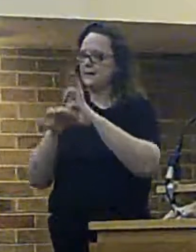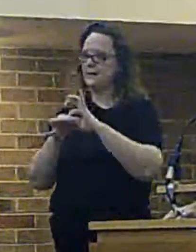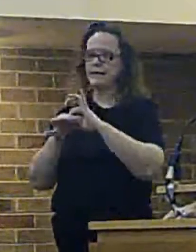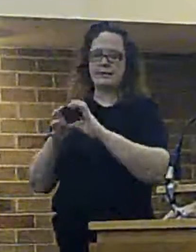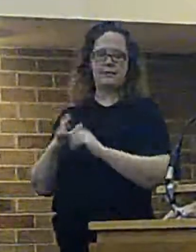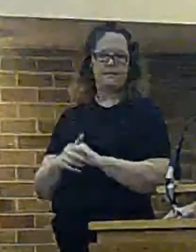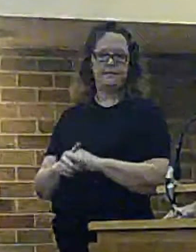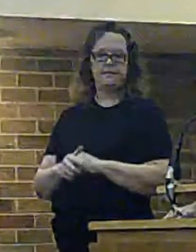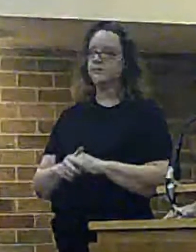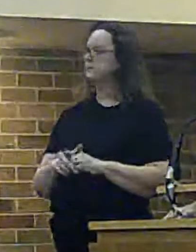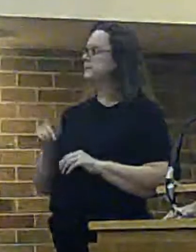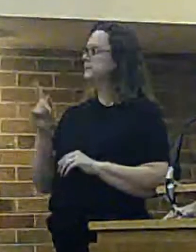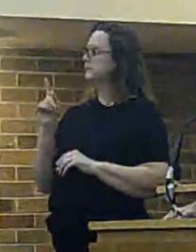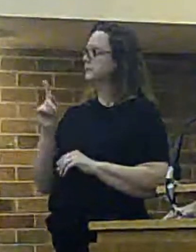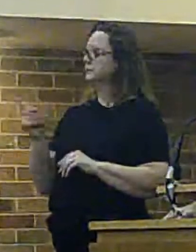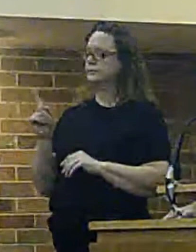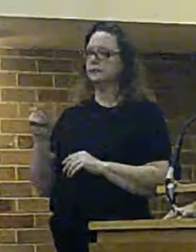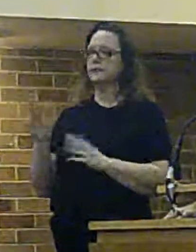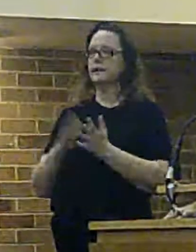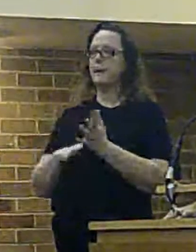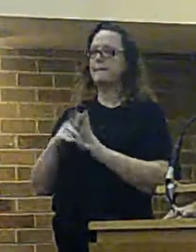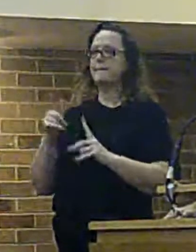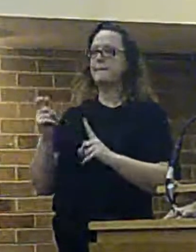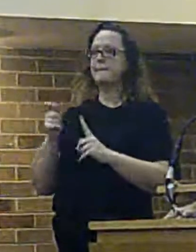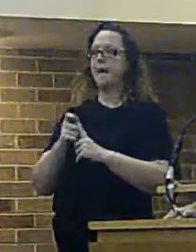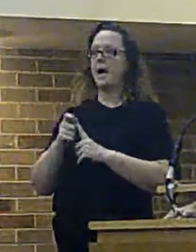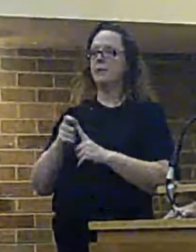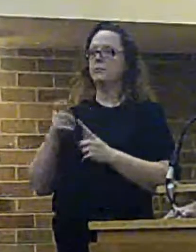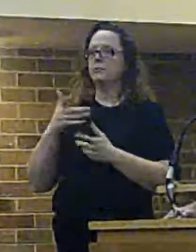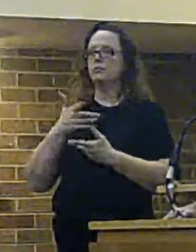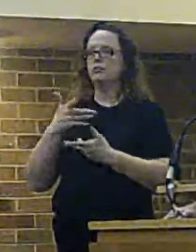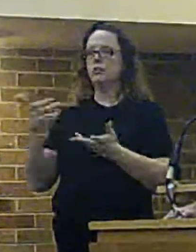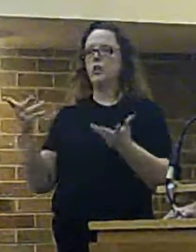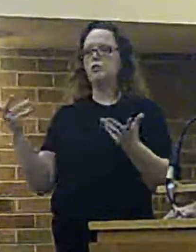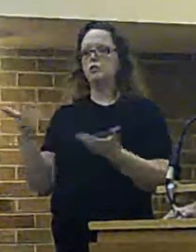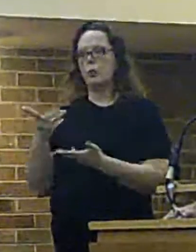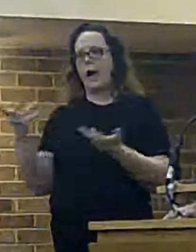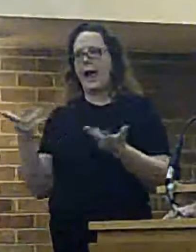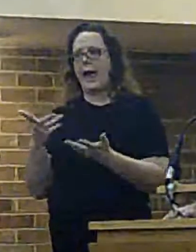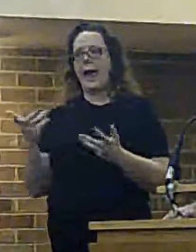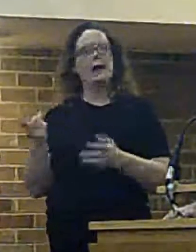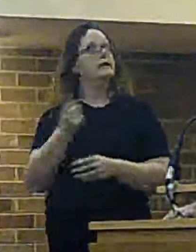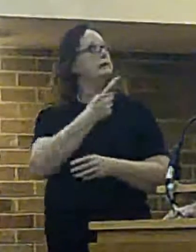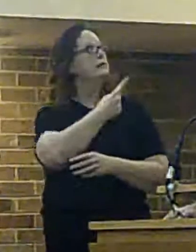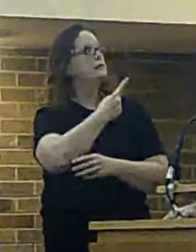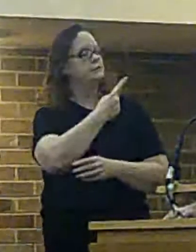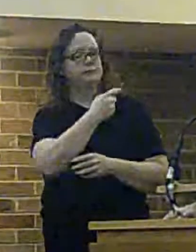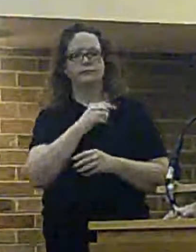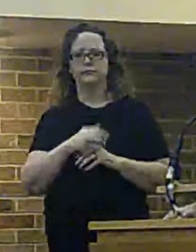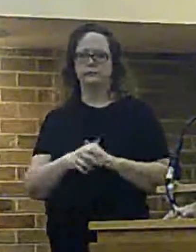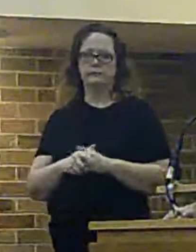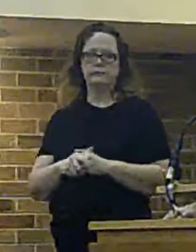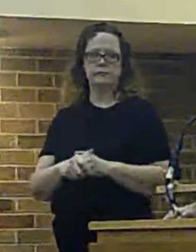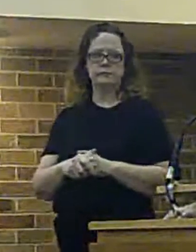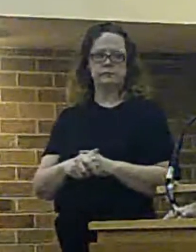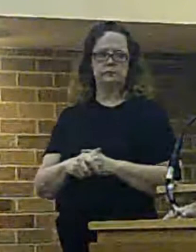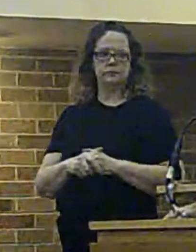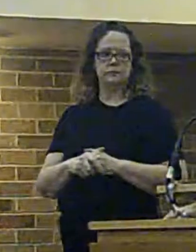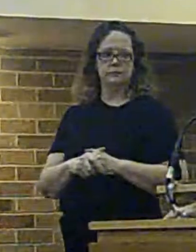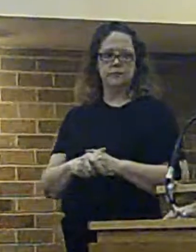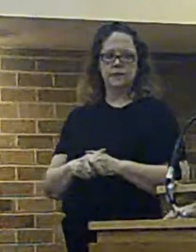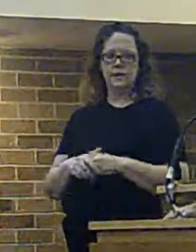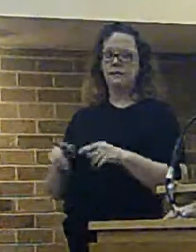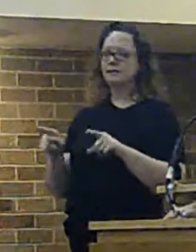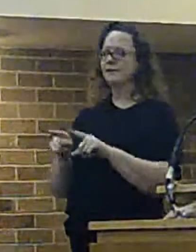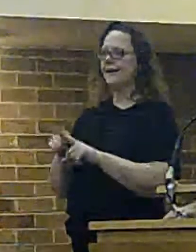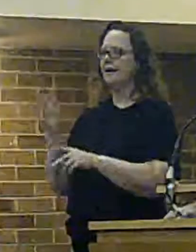The map up here, that shows you the location. I'm sure everyone here is aware of the site. But what I've done is given the same